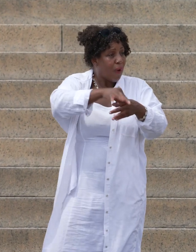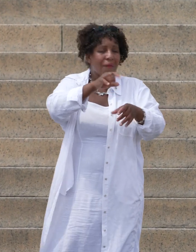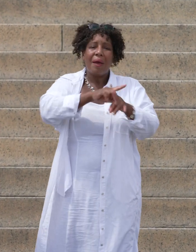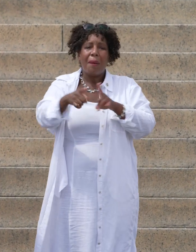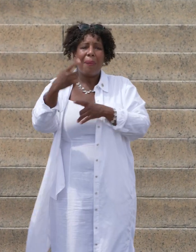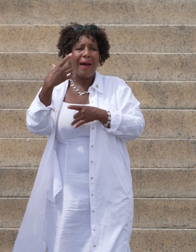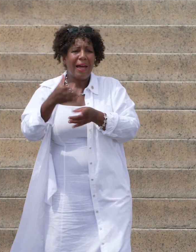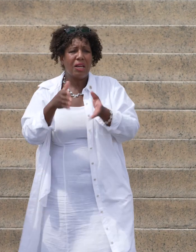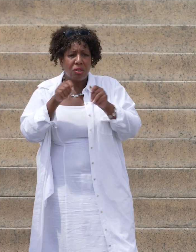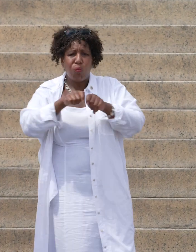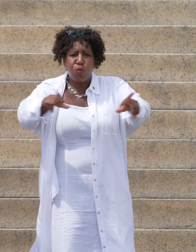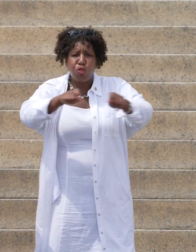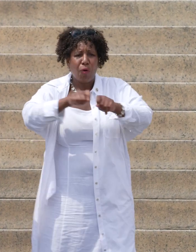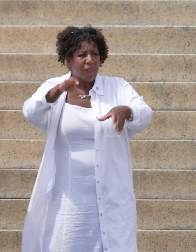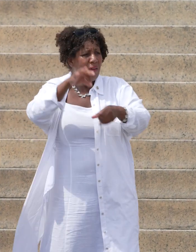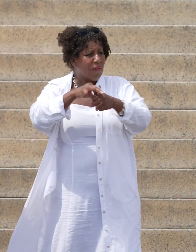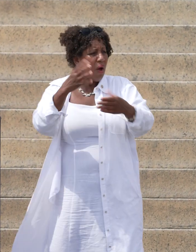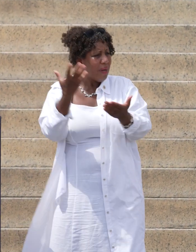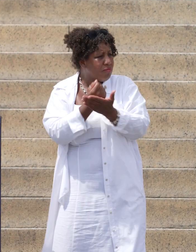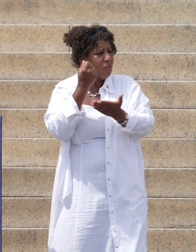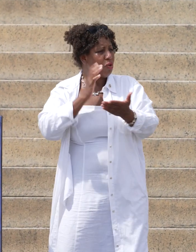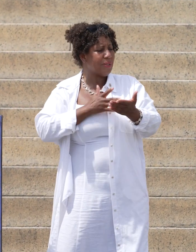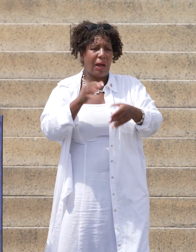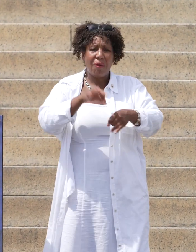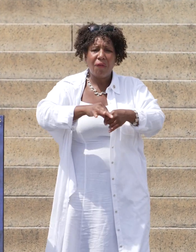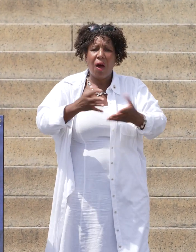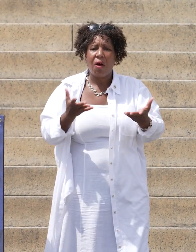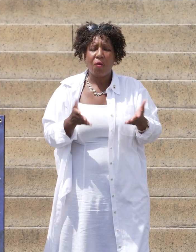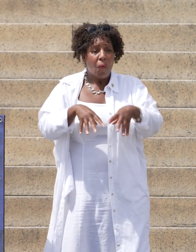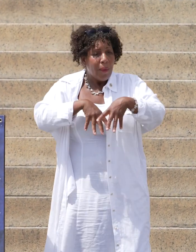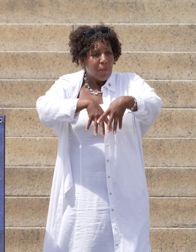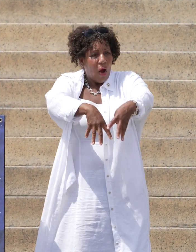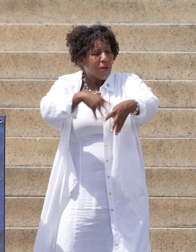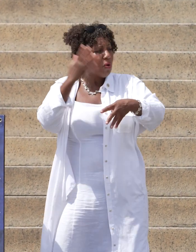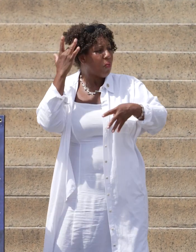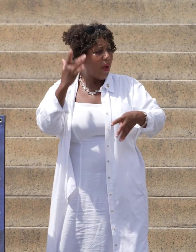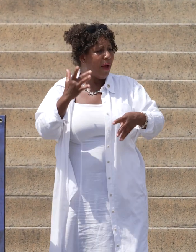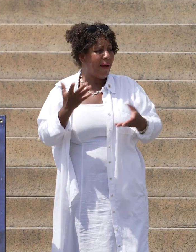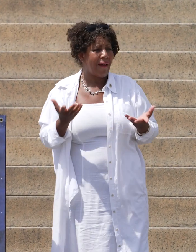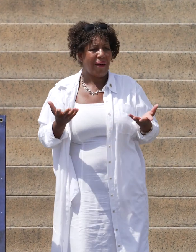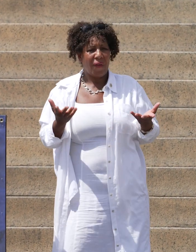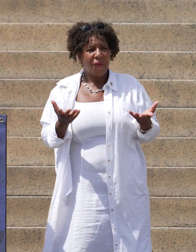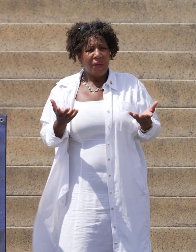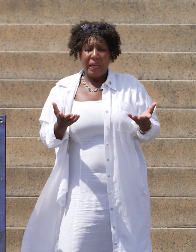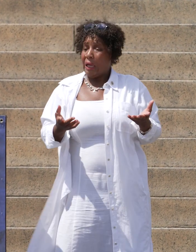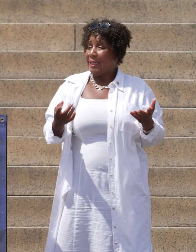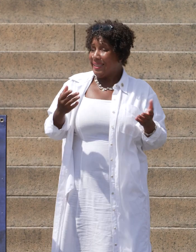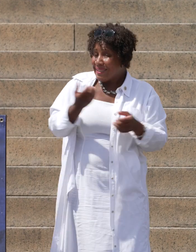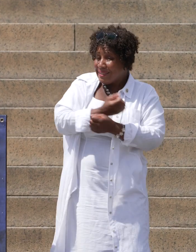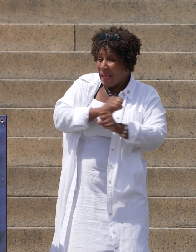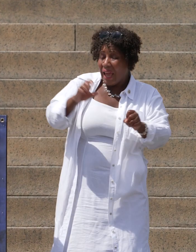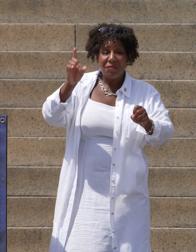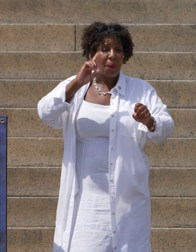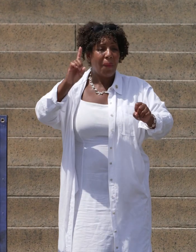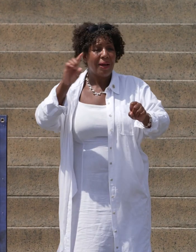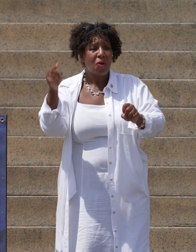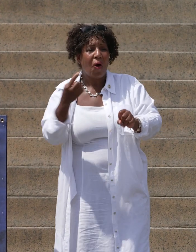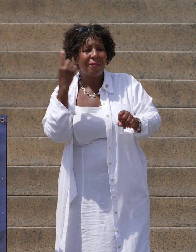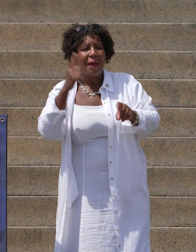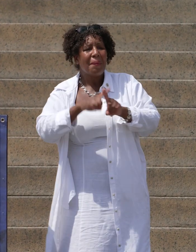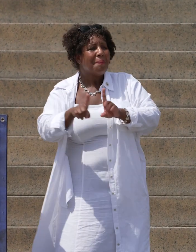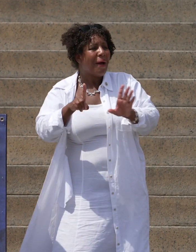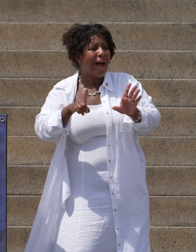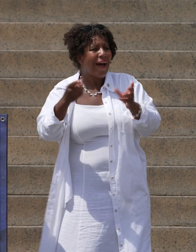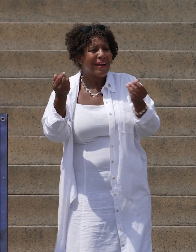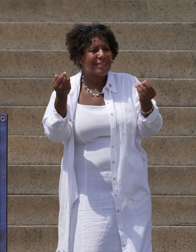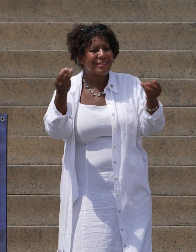to get out the vote and exercise the vote. We march not to only save our democracy, but for